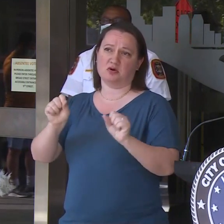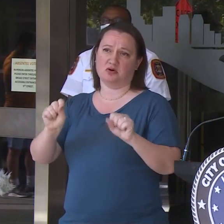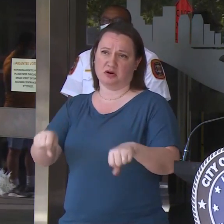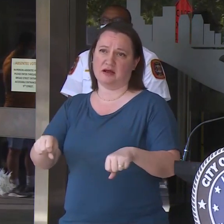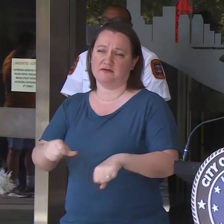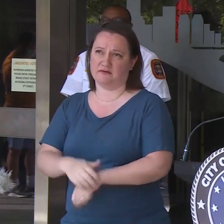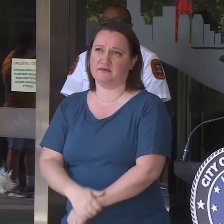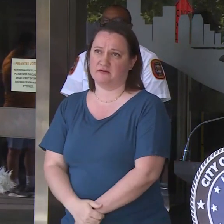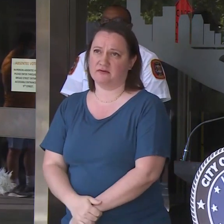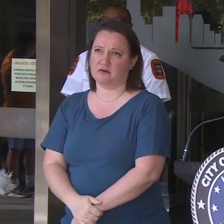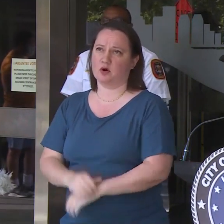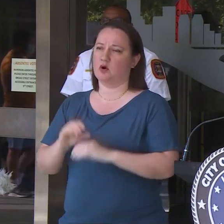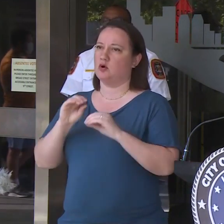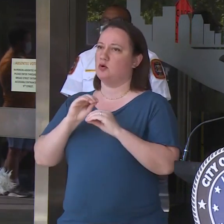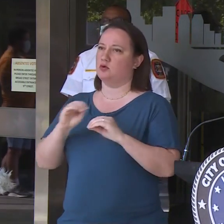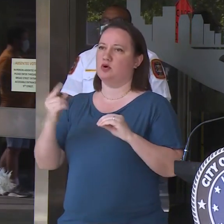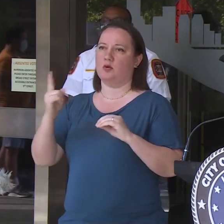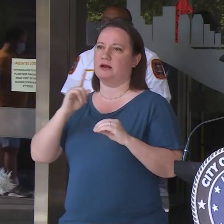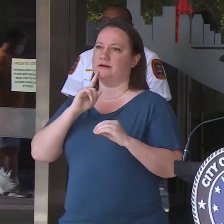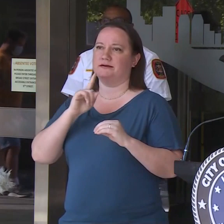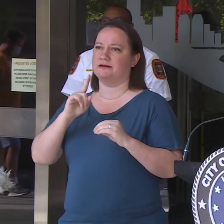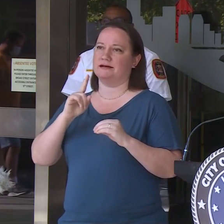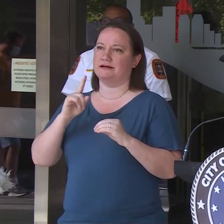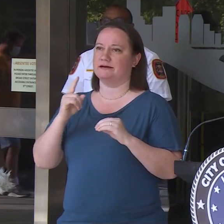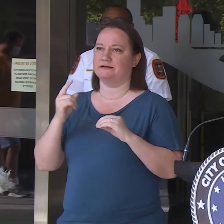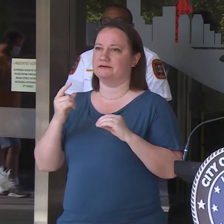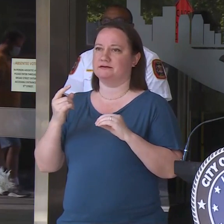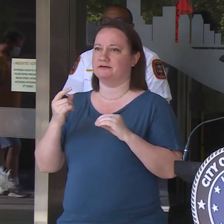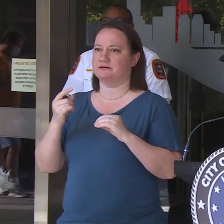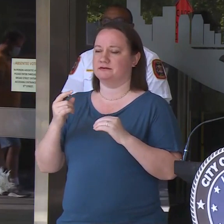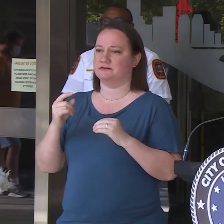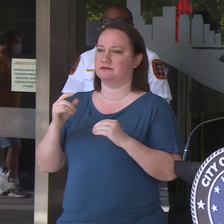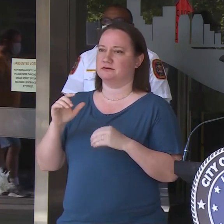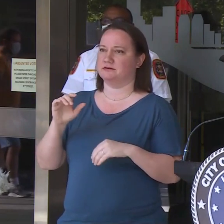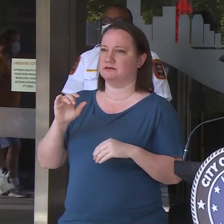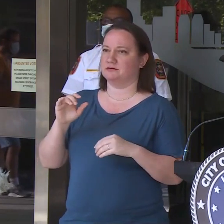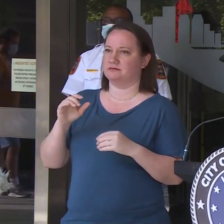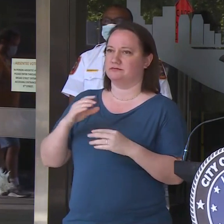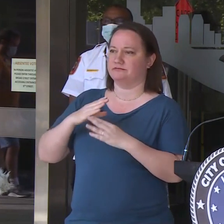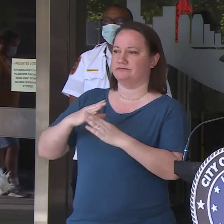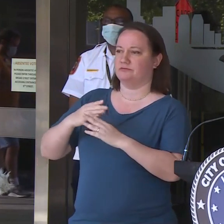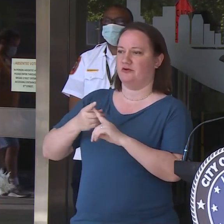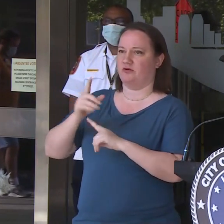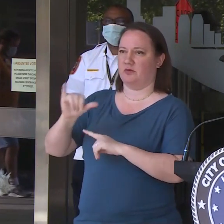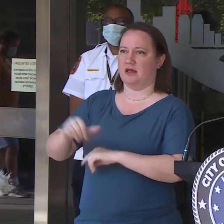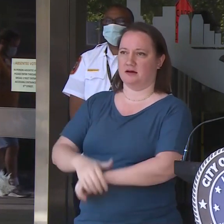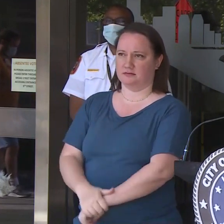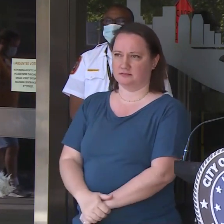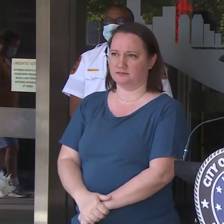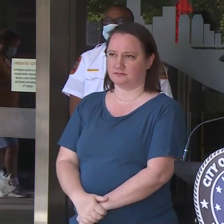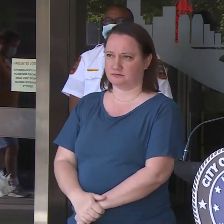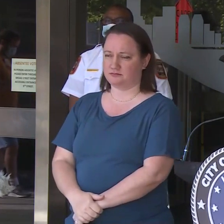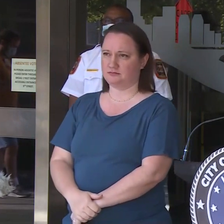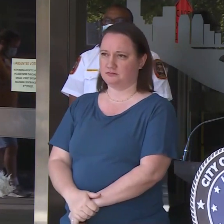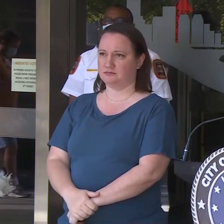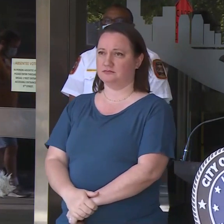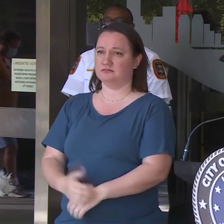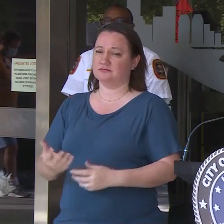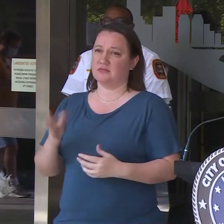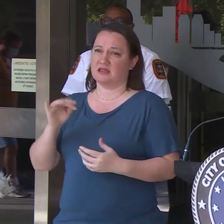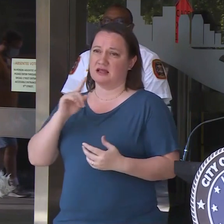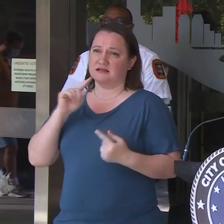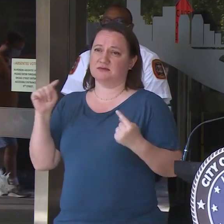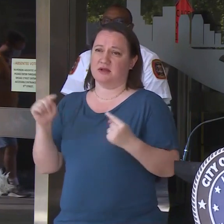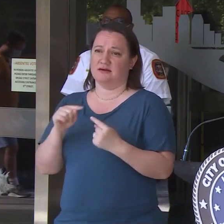No one is immune from that. No black person is immune from that. And so it is painful.